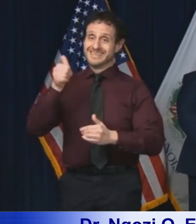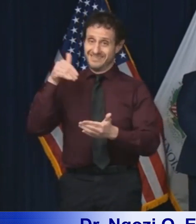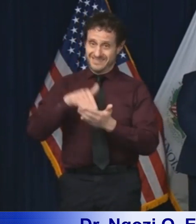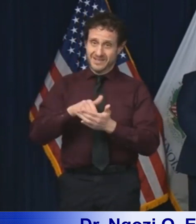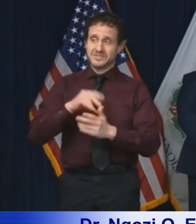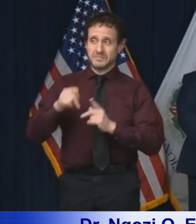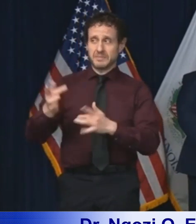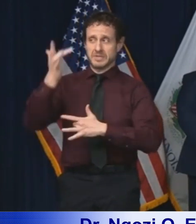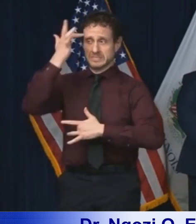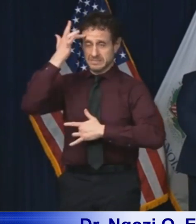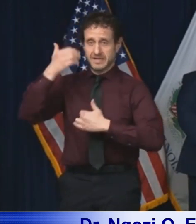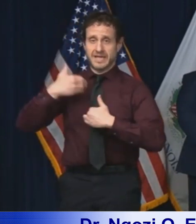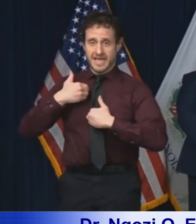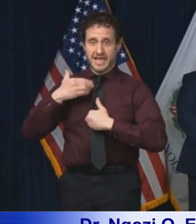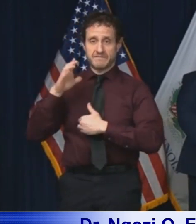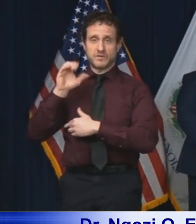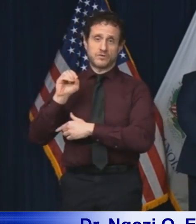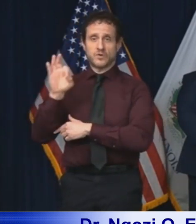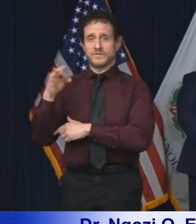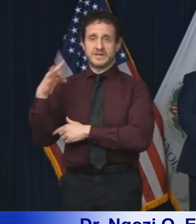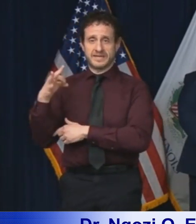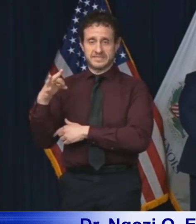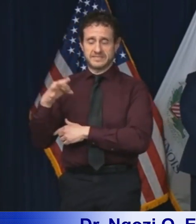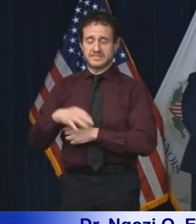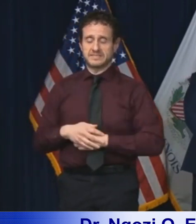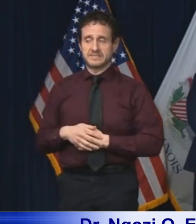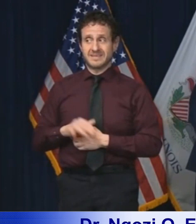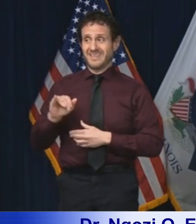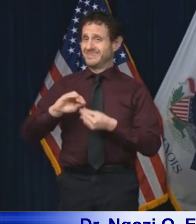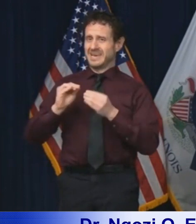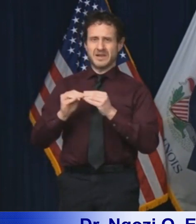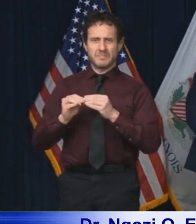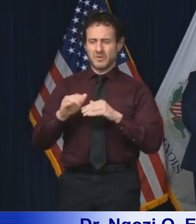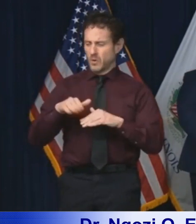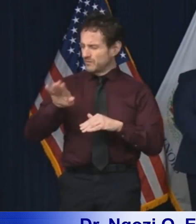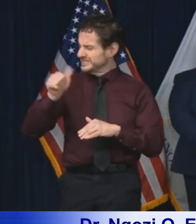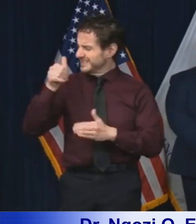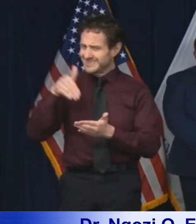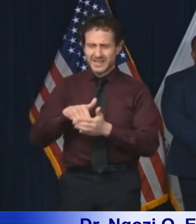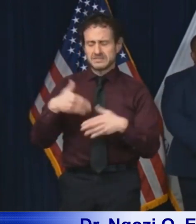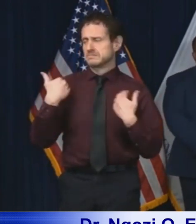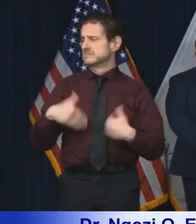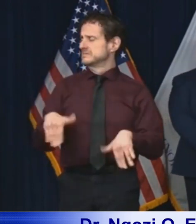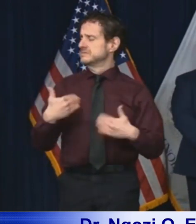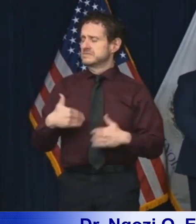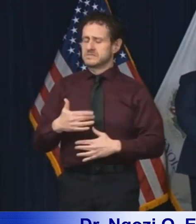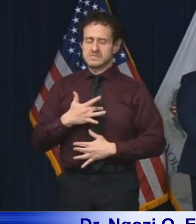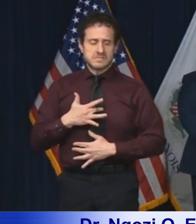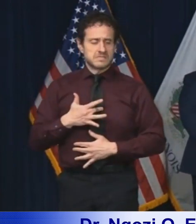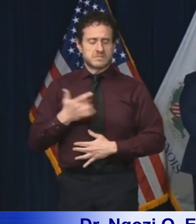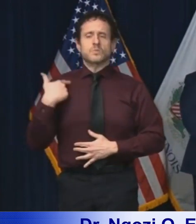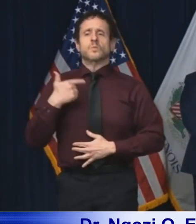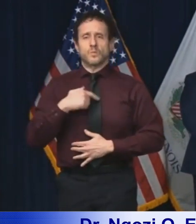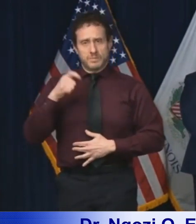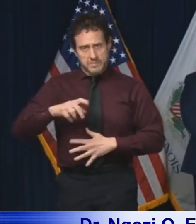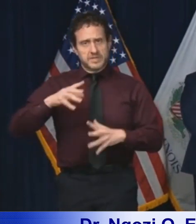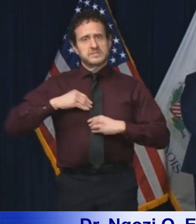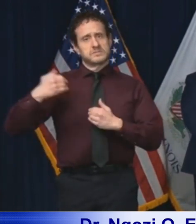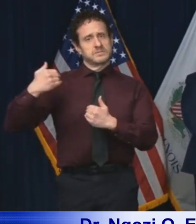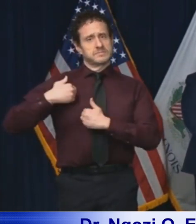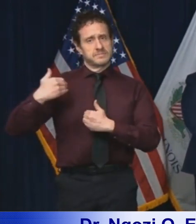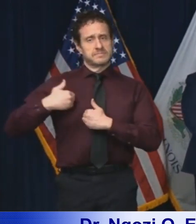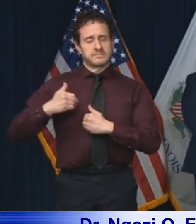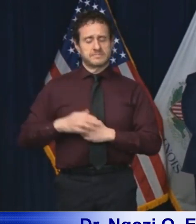-19. The number is sobering and reminds us that it's critical that we all do our part. The more cases